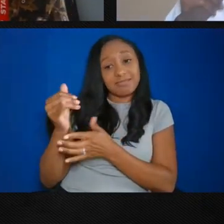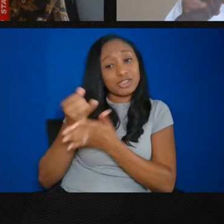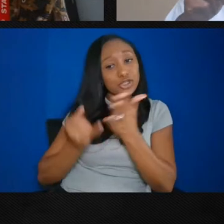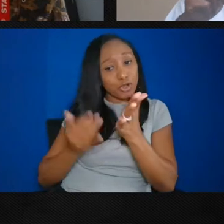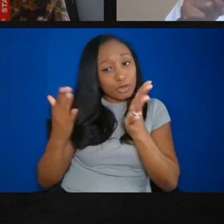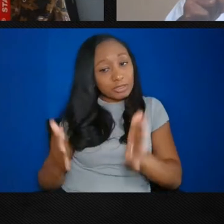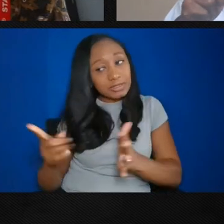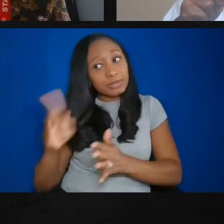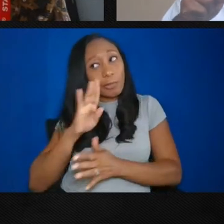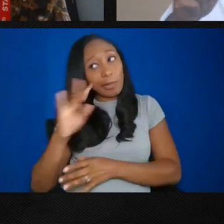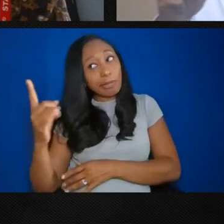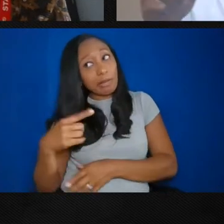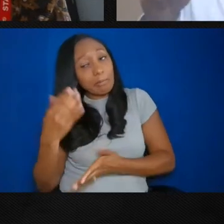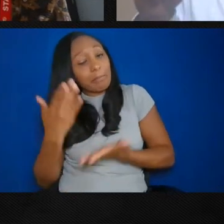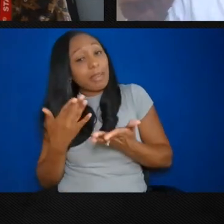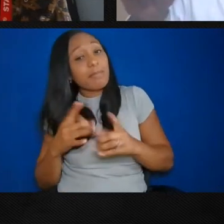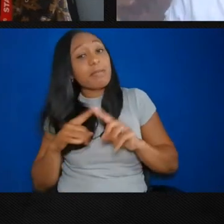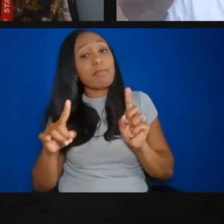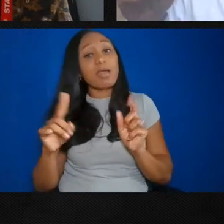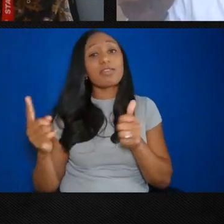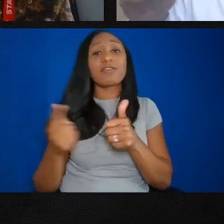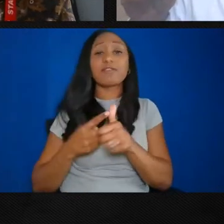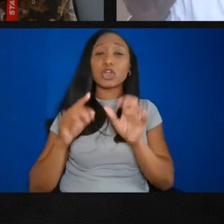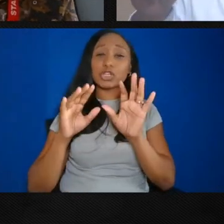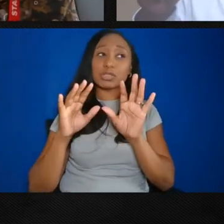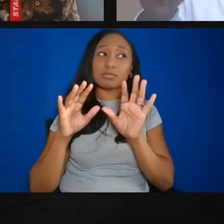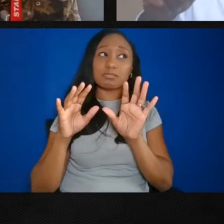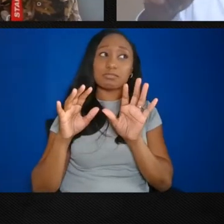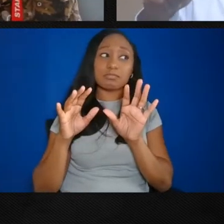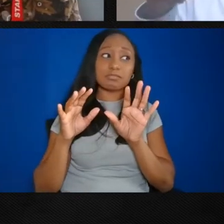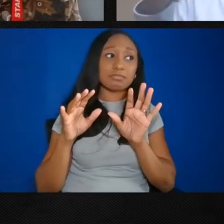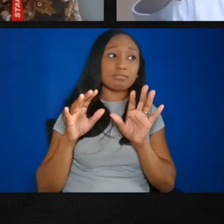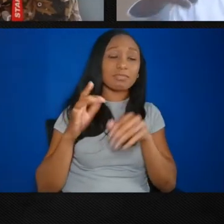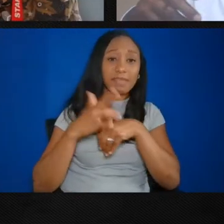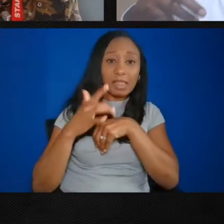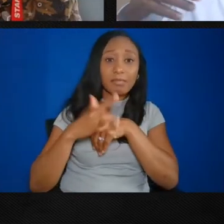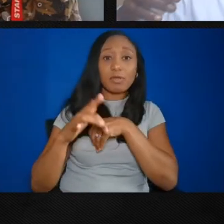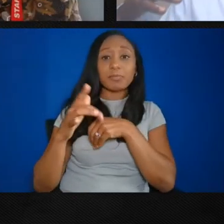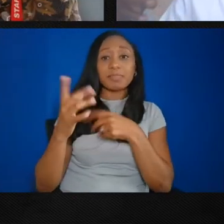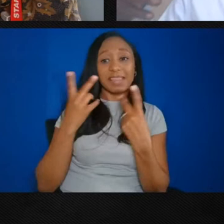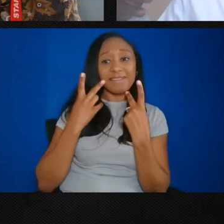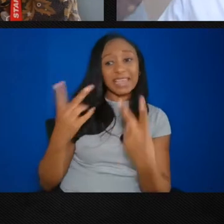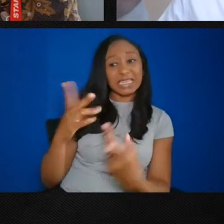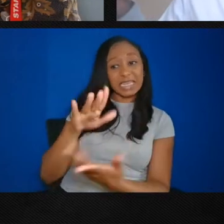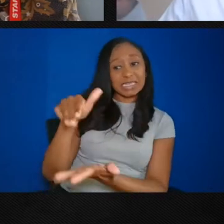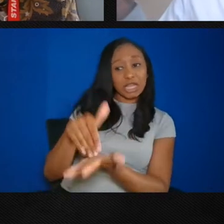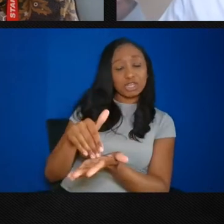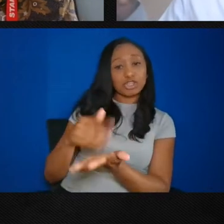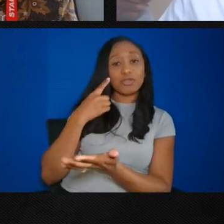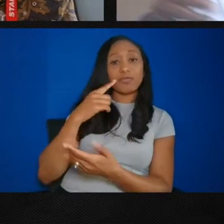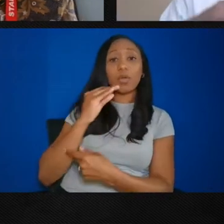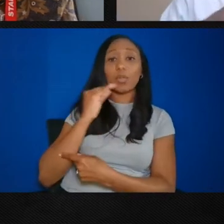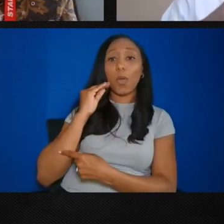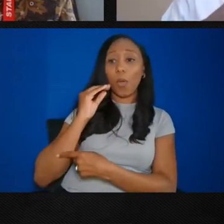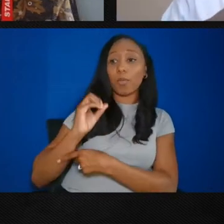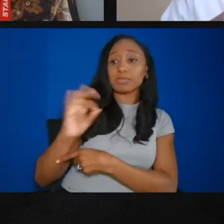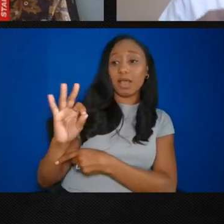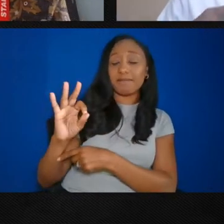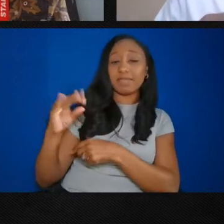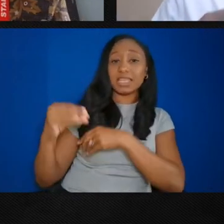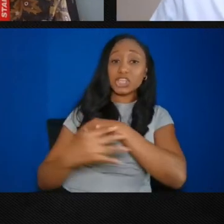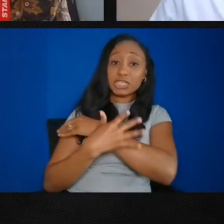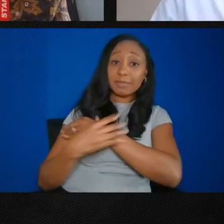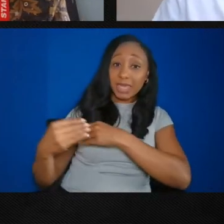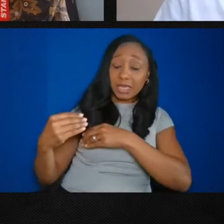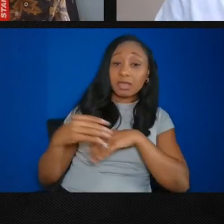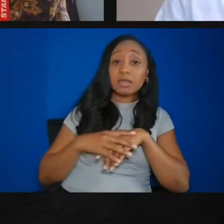put together a first class visitor center, as well as the home for the blacks of the Chesapeake. Because this is